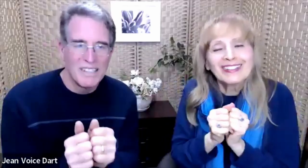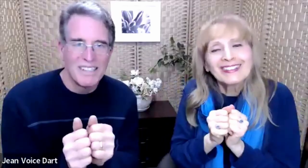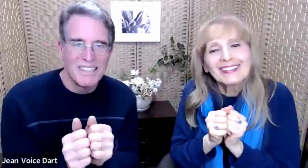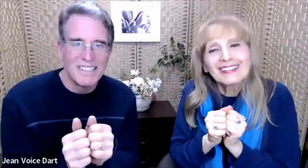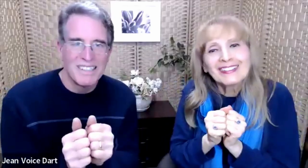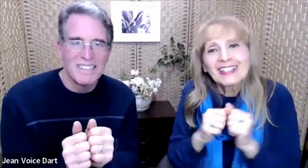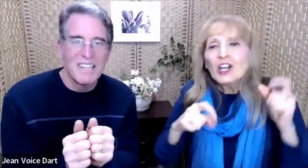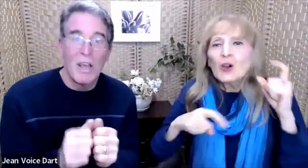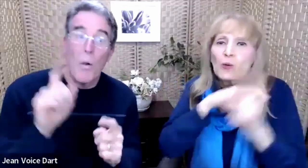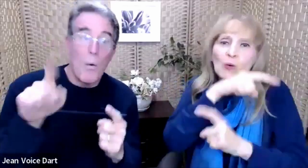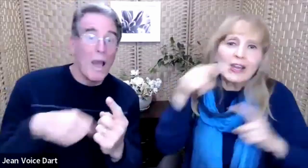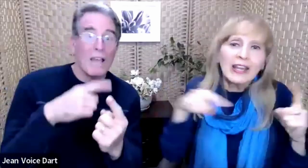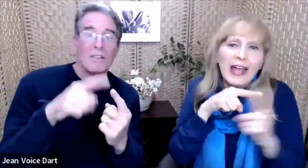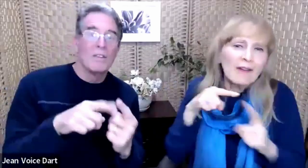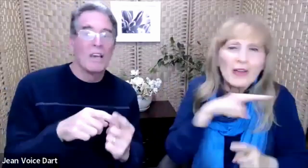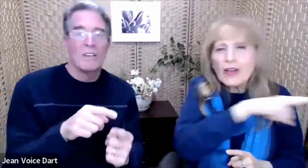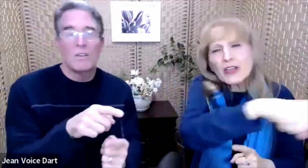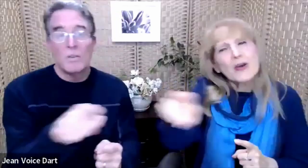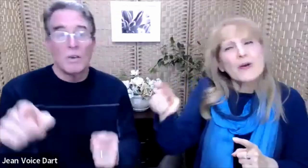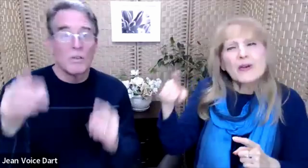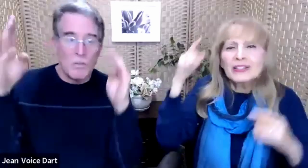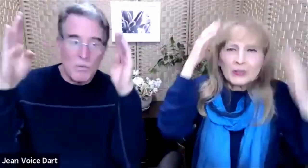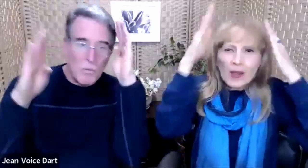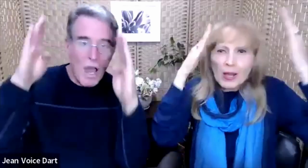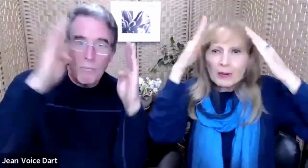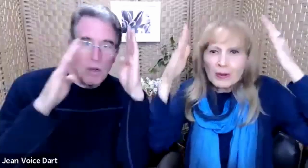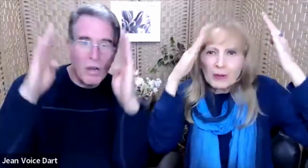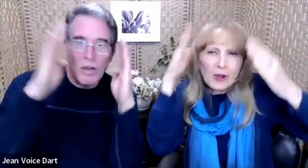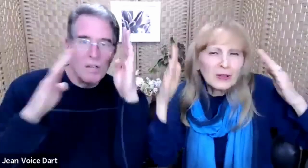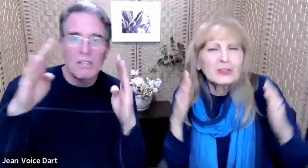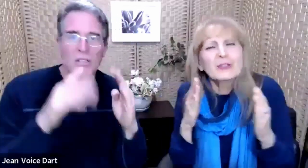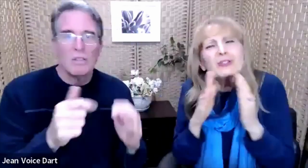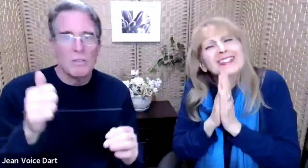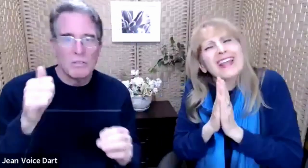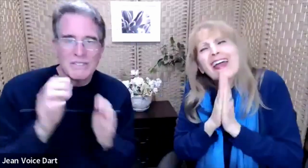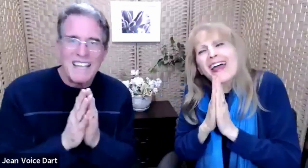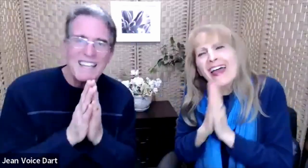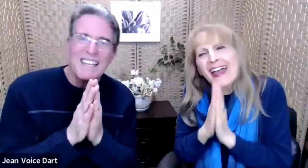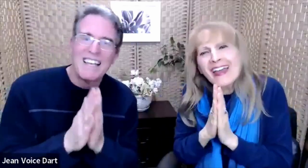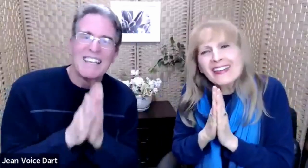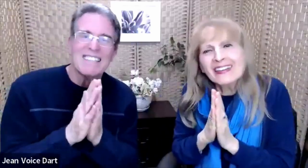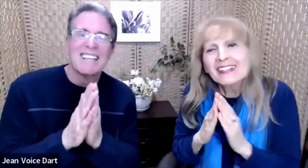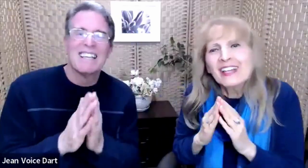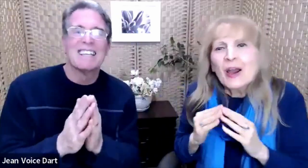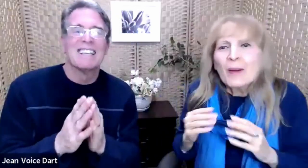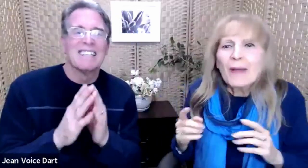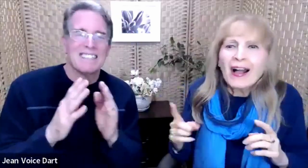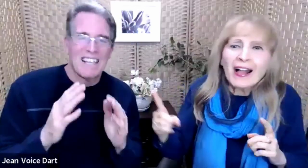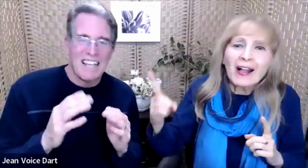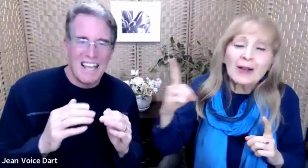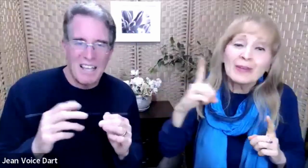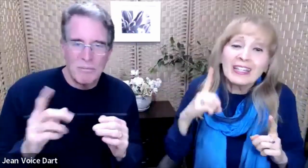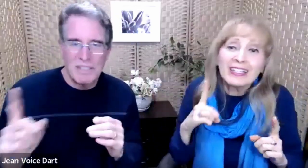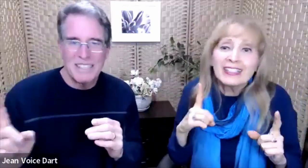Whenever you're in trouble. Won't you stand by me.